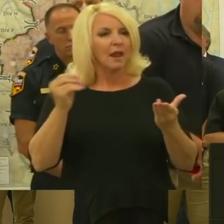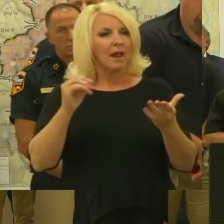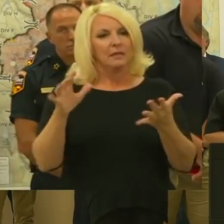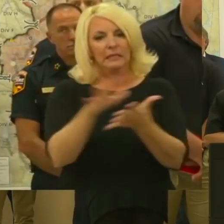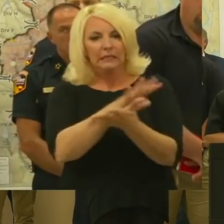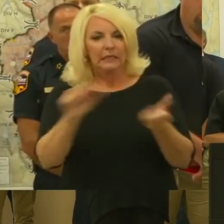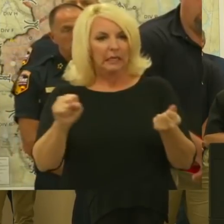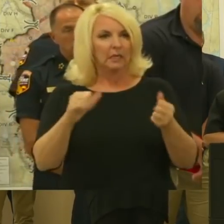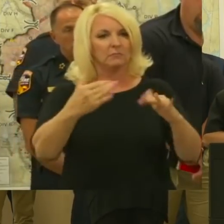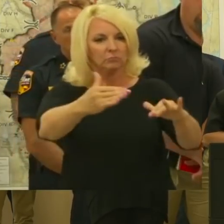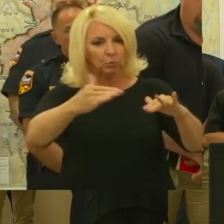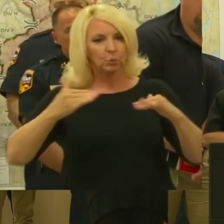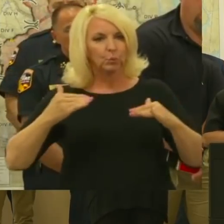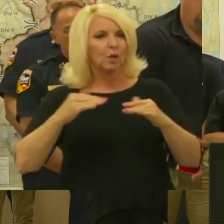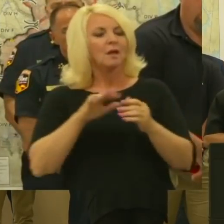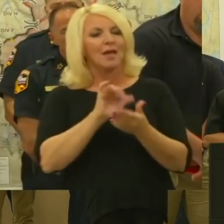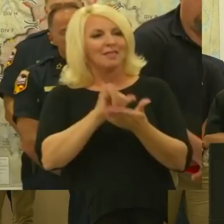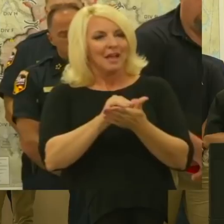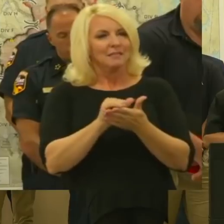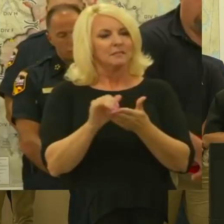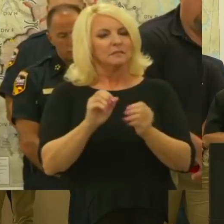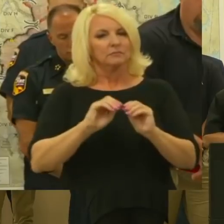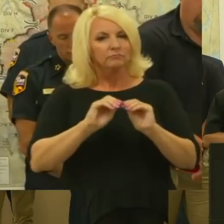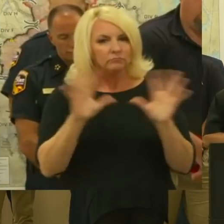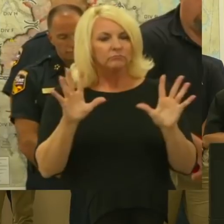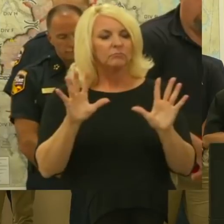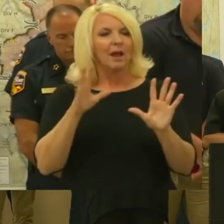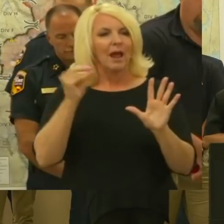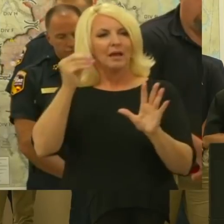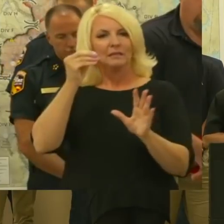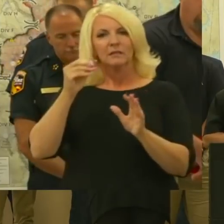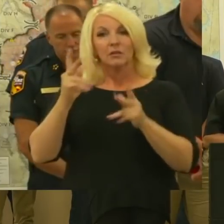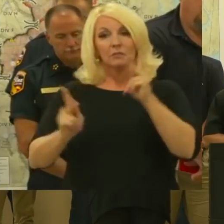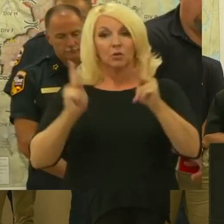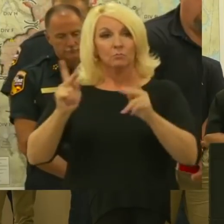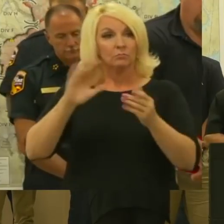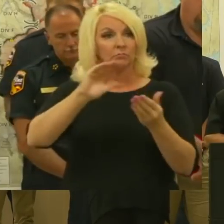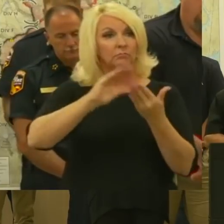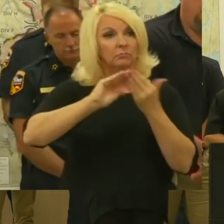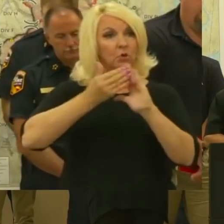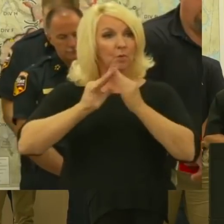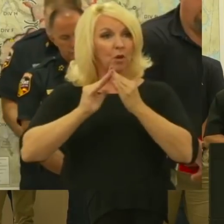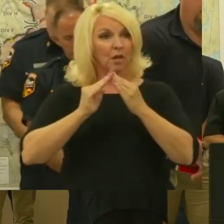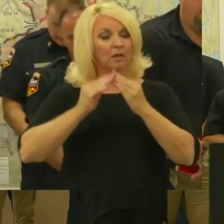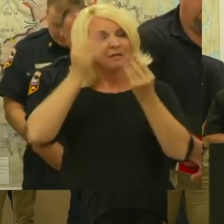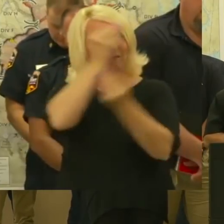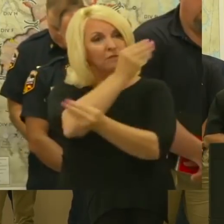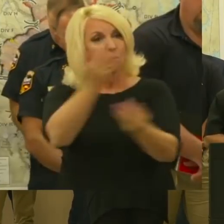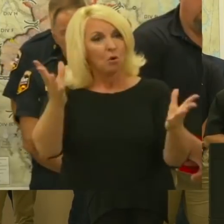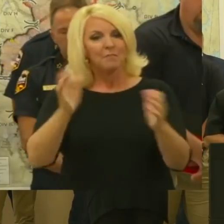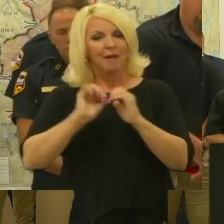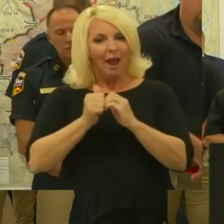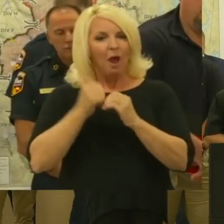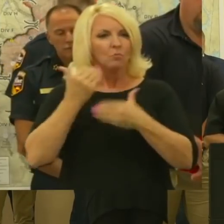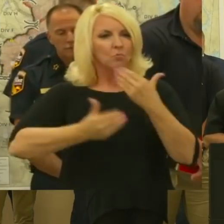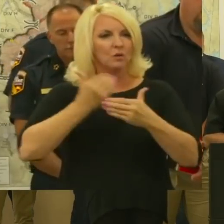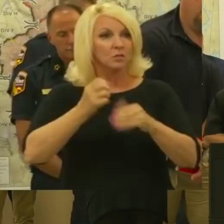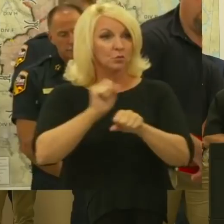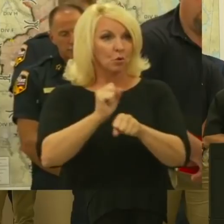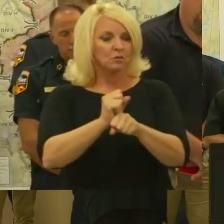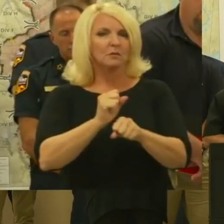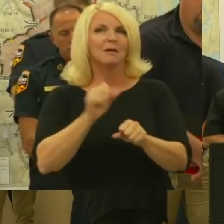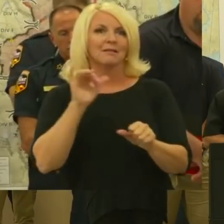making sure that the community is informed and knowledgeable about how that process works is really a key lesson from